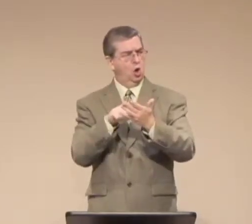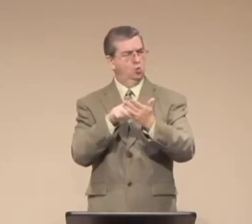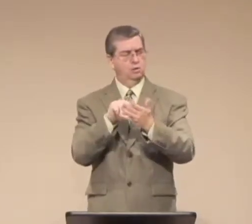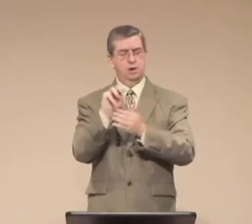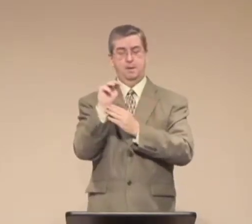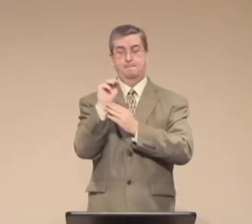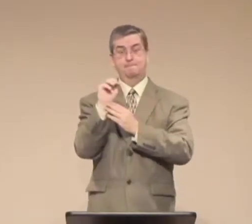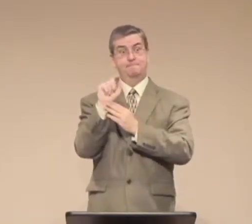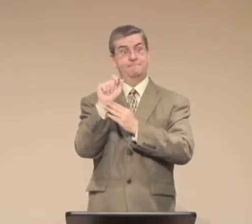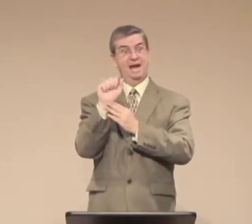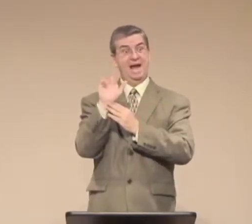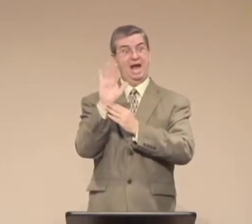Amen.